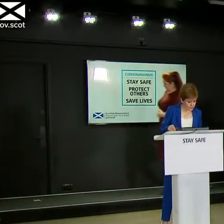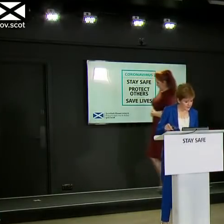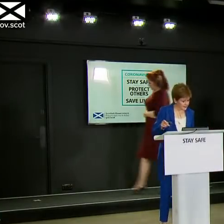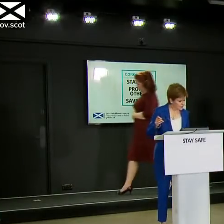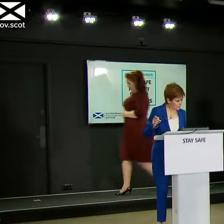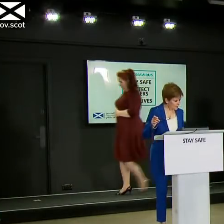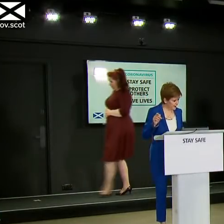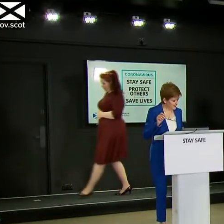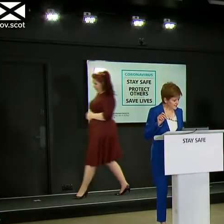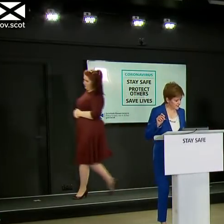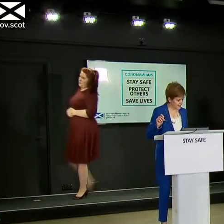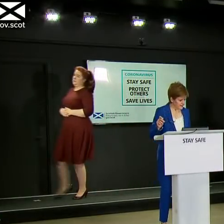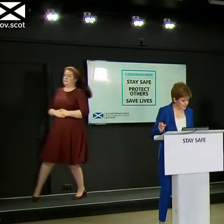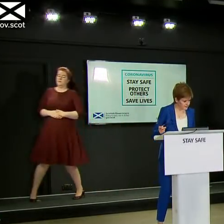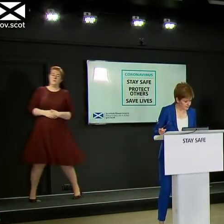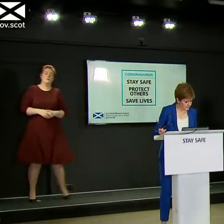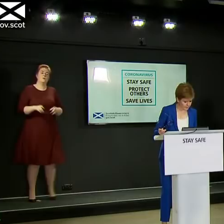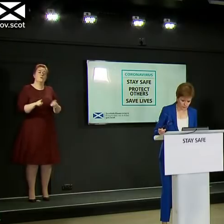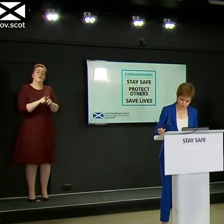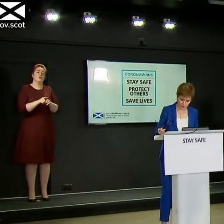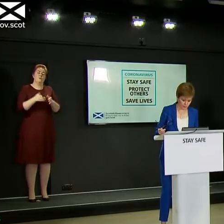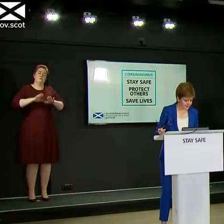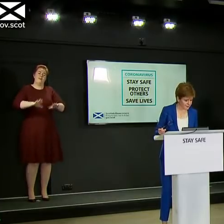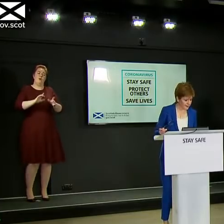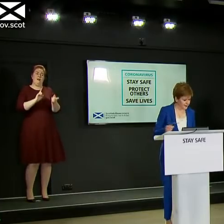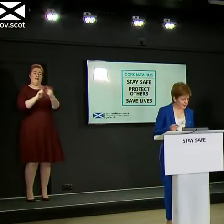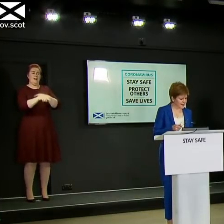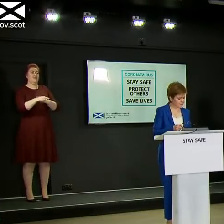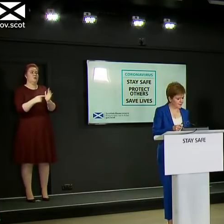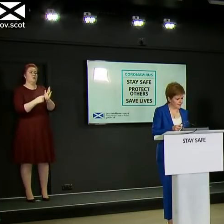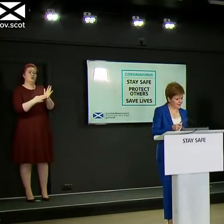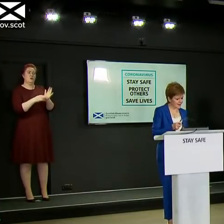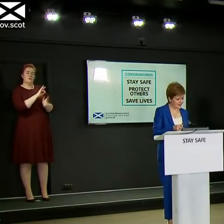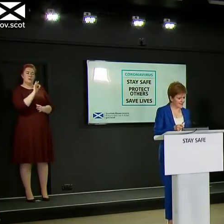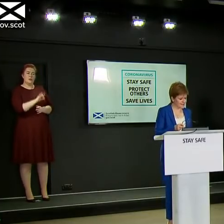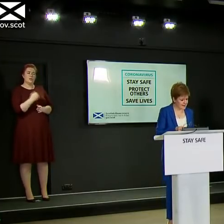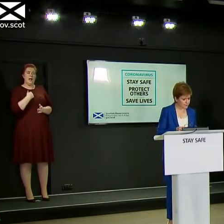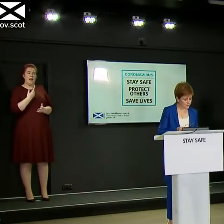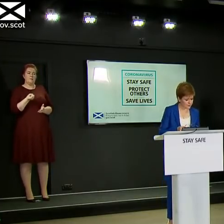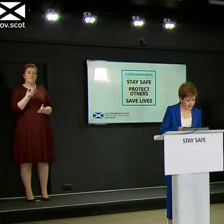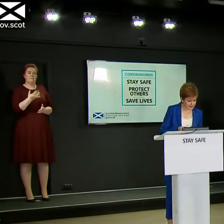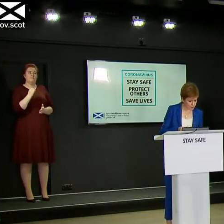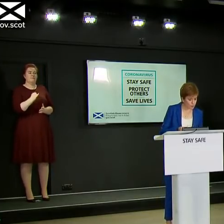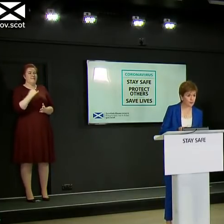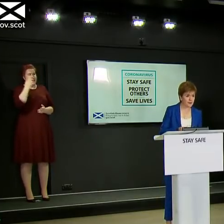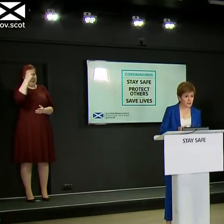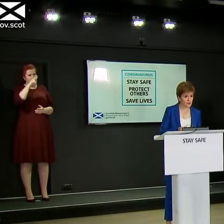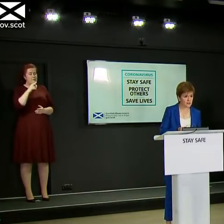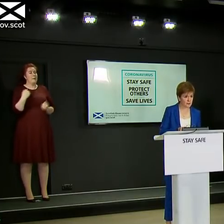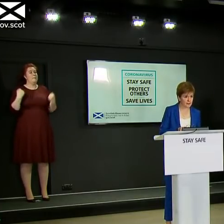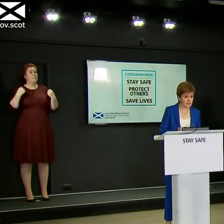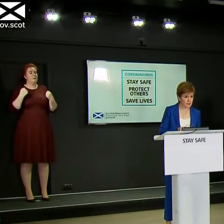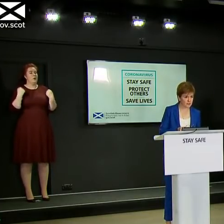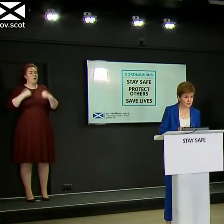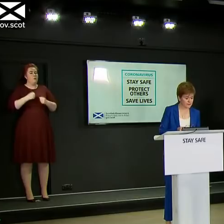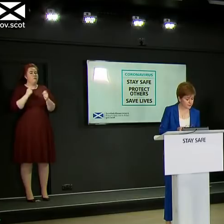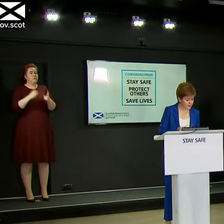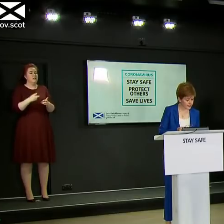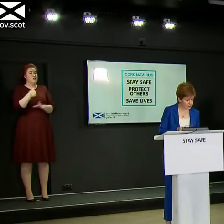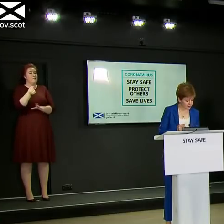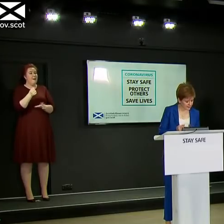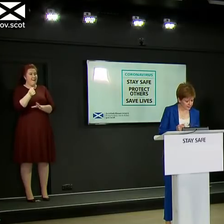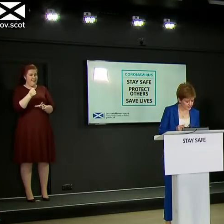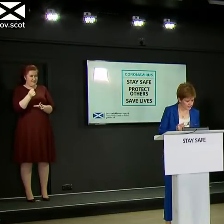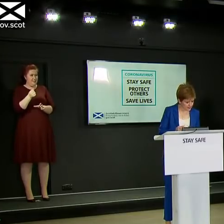And on, can I just, before I answer the question Tom asked of me, I think I gave an inaccurate name for the Bar and Cope Bridge, associated with the Lanarkshire out,